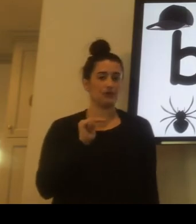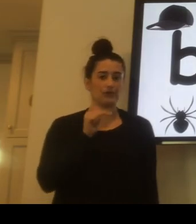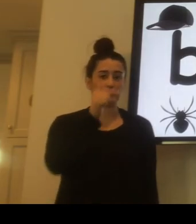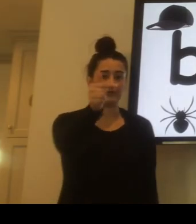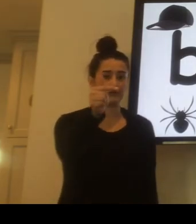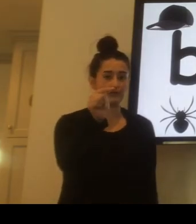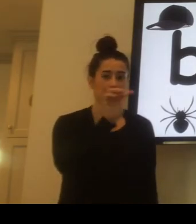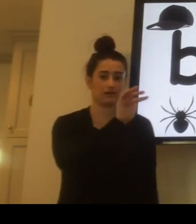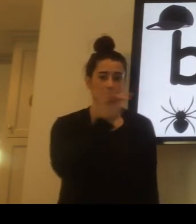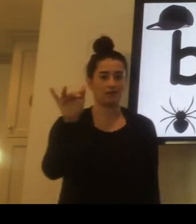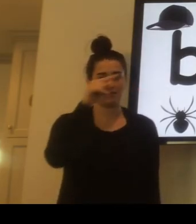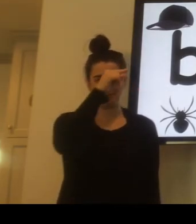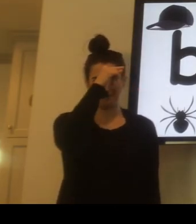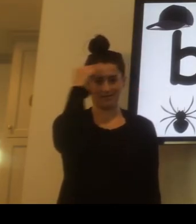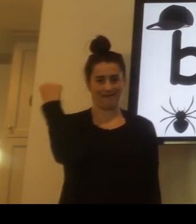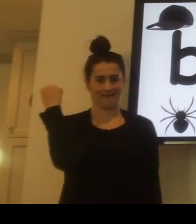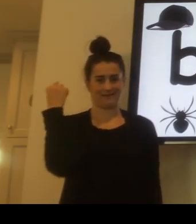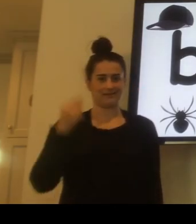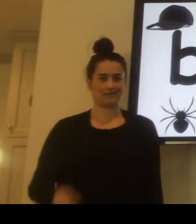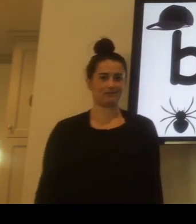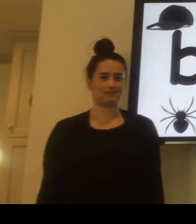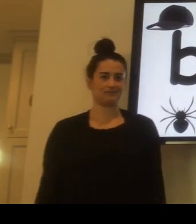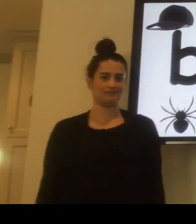Your turn. Spell the word black.